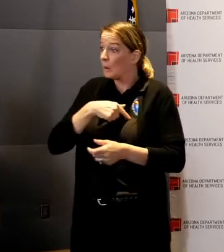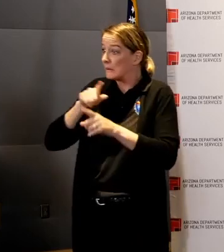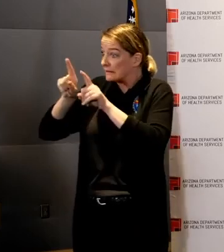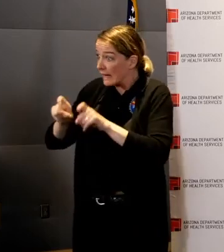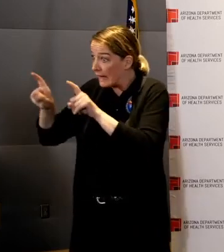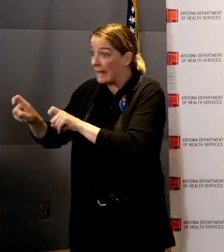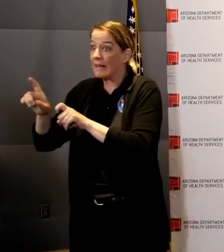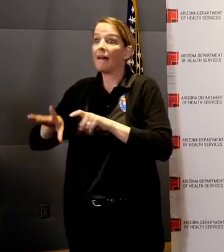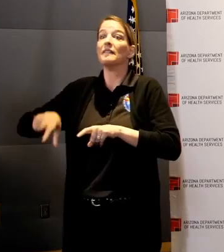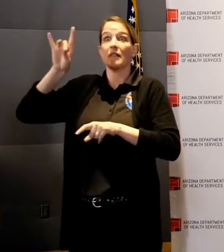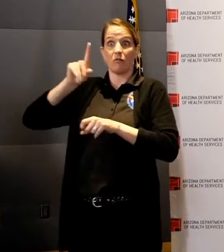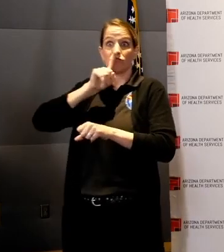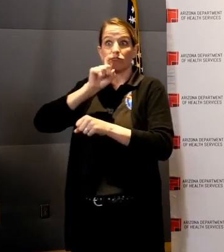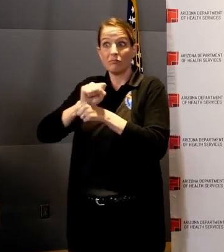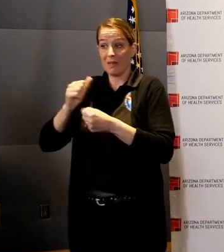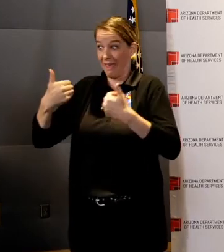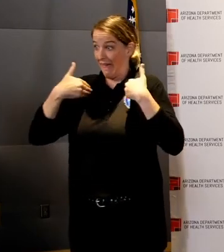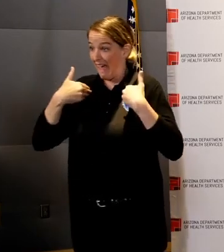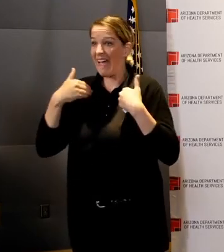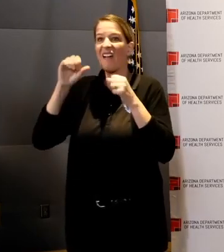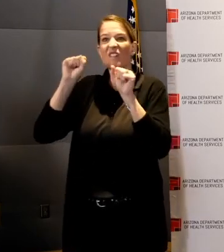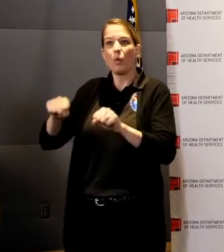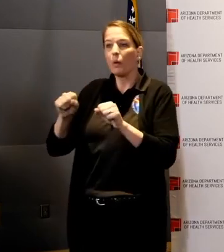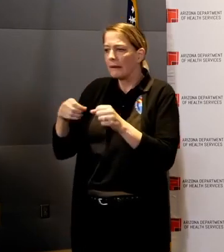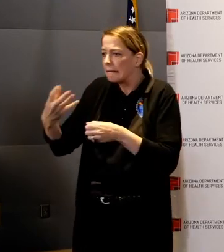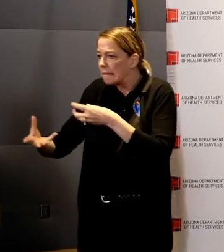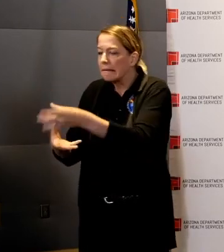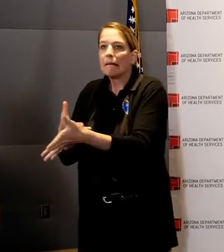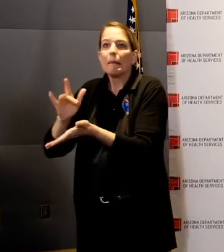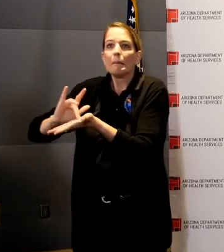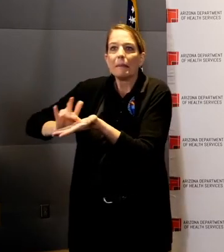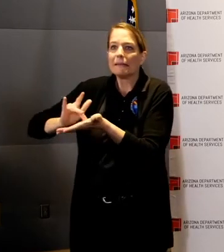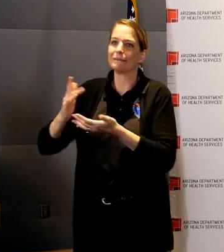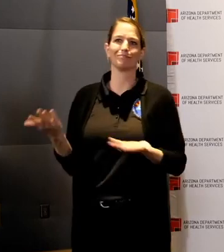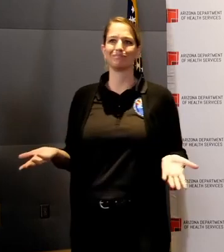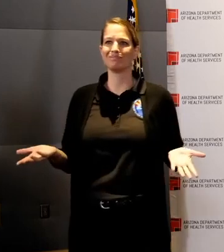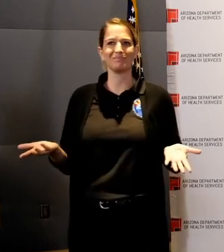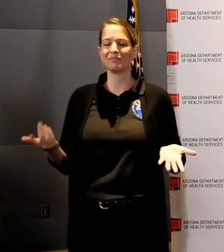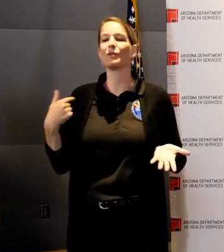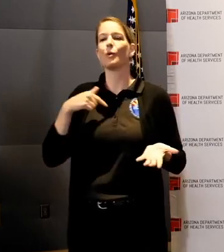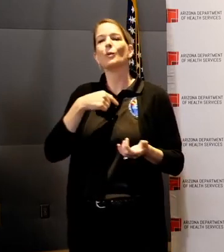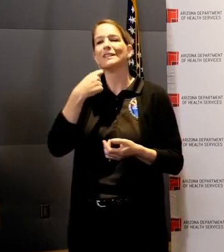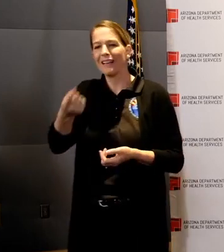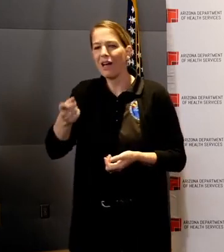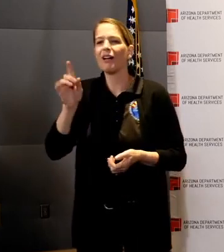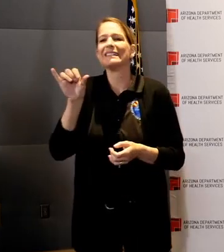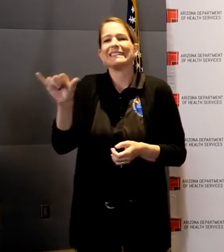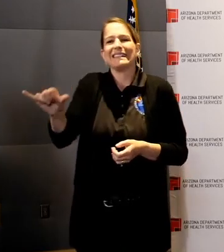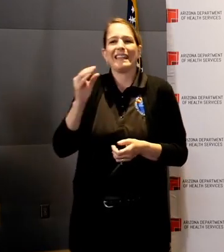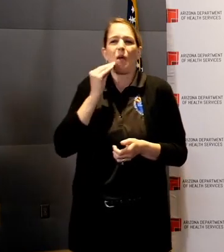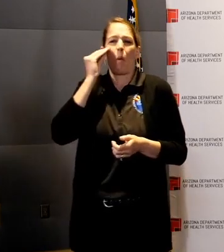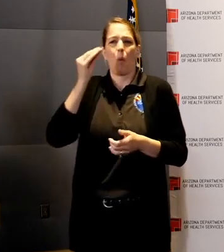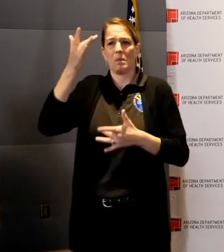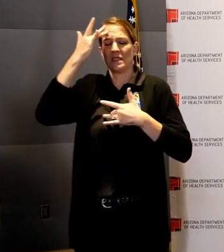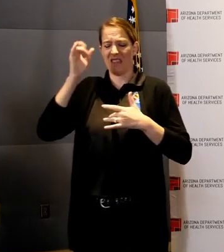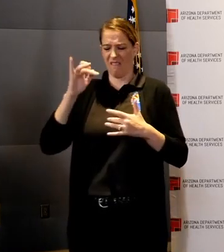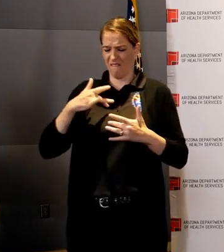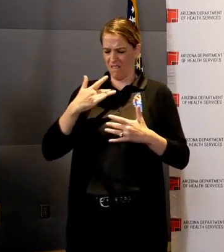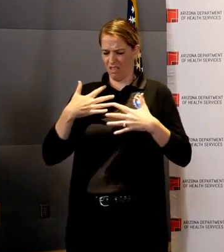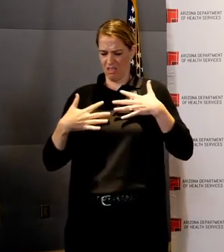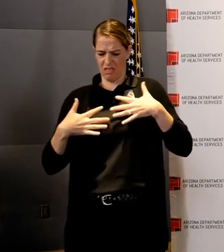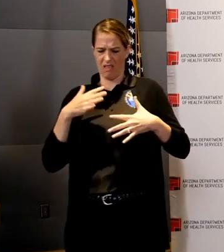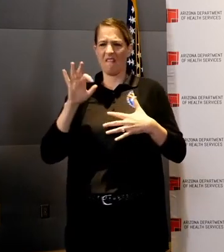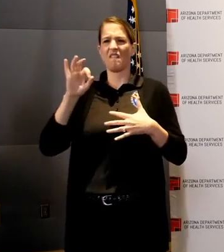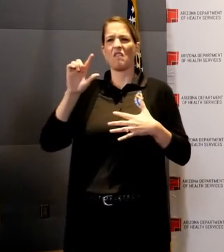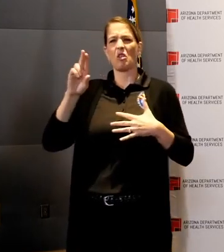have, if you have mild flu-like symptoms, stay home when you are sick, and for 72 hours after your symptoms go away.